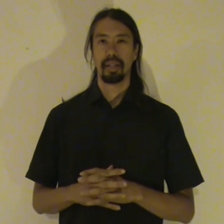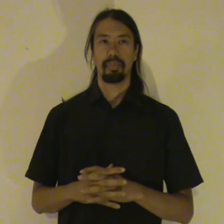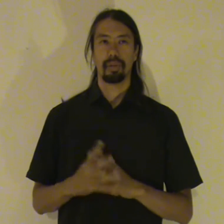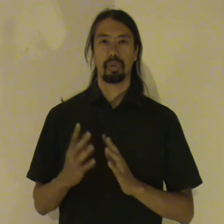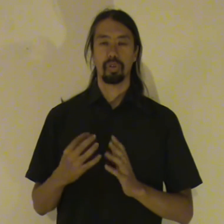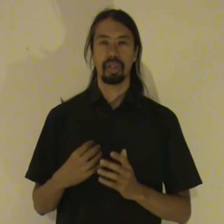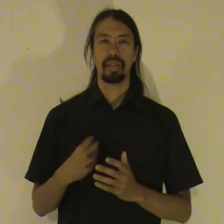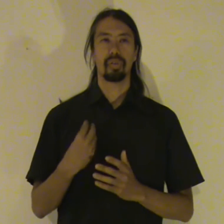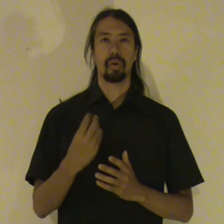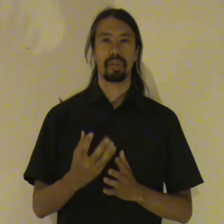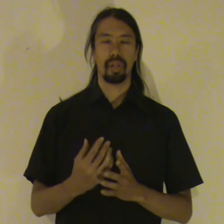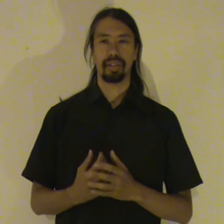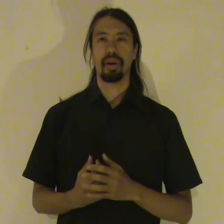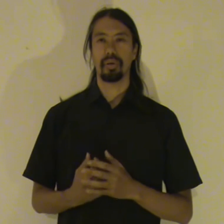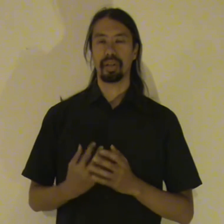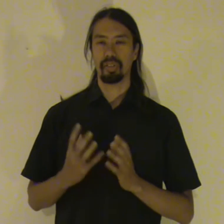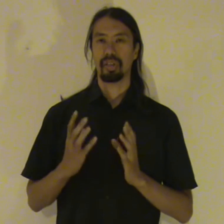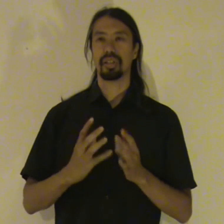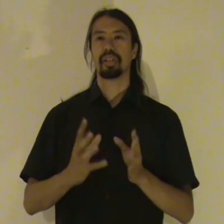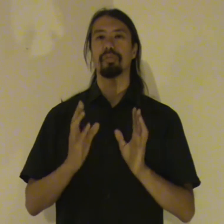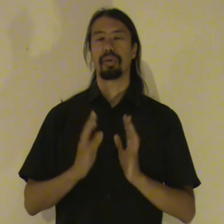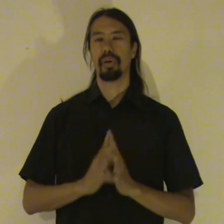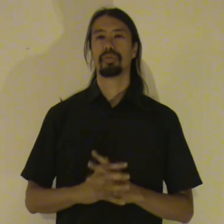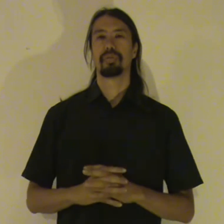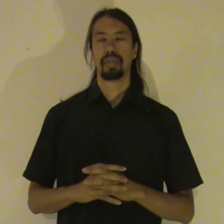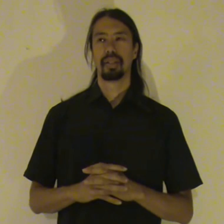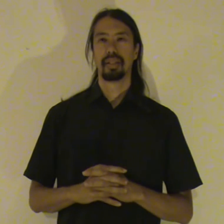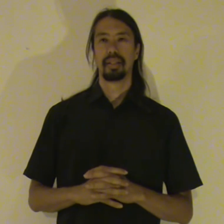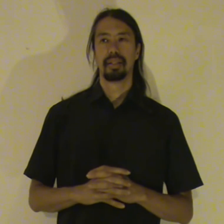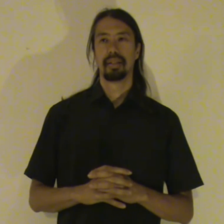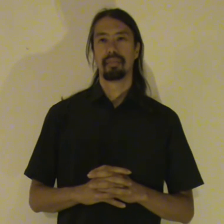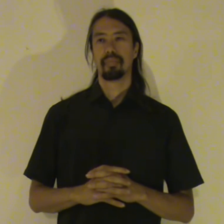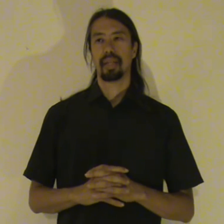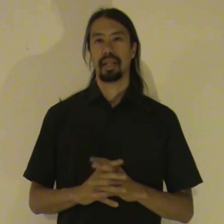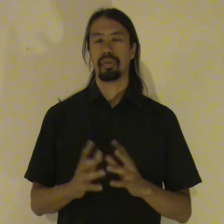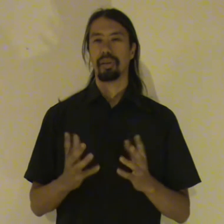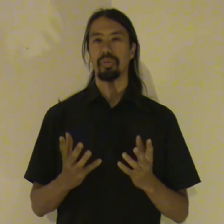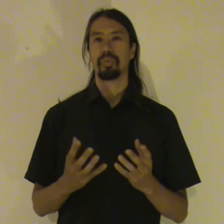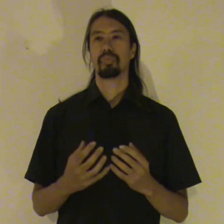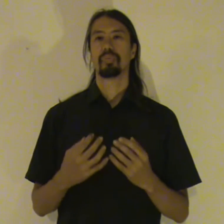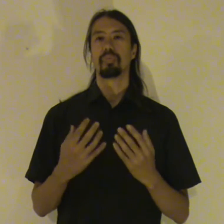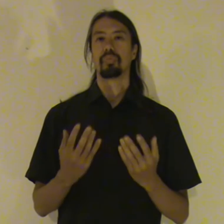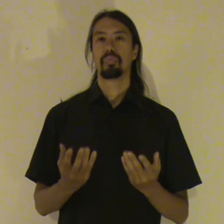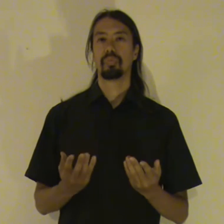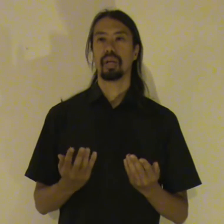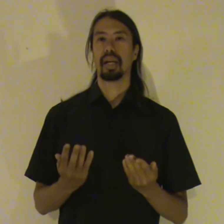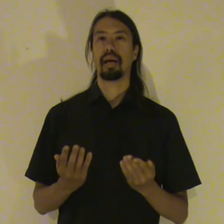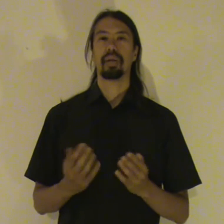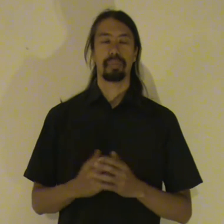But you also need to know when to let go. can start something off. And then you have to allow the images